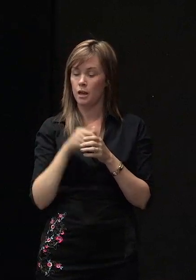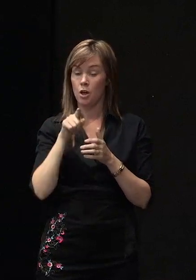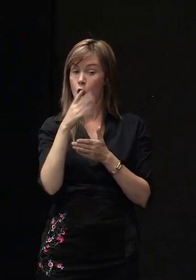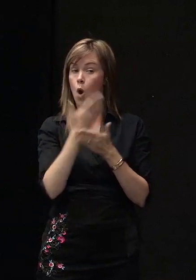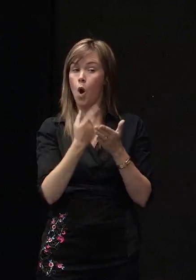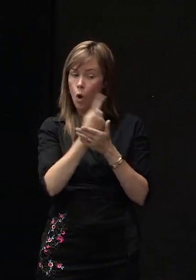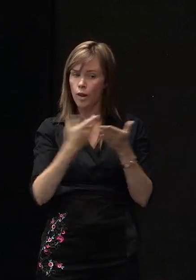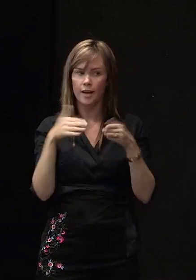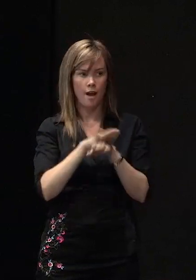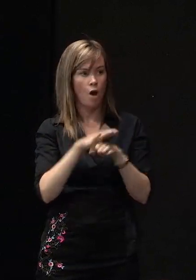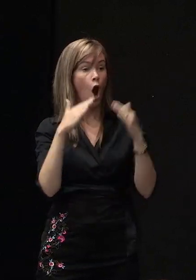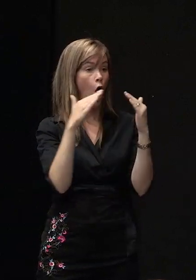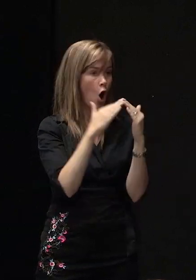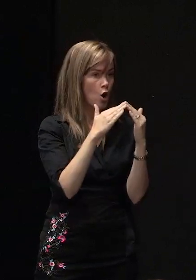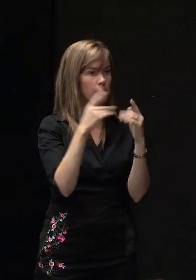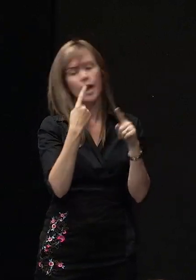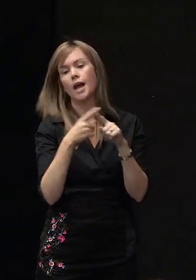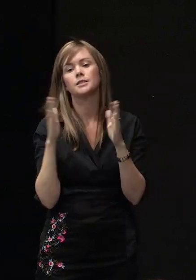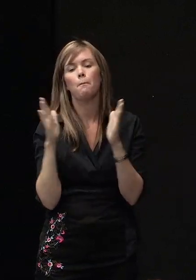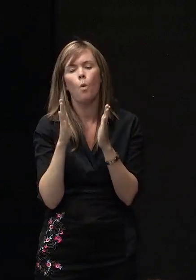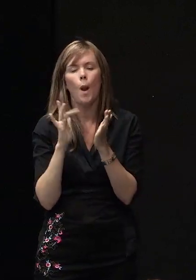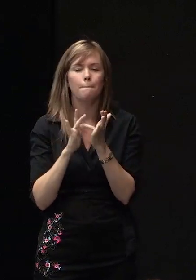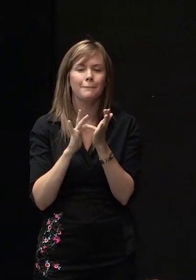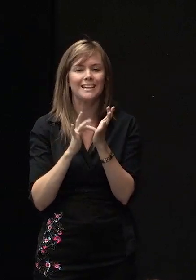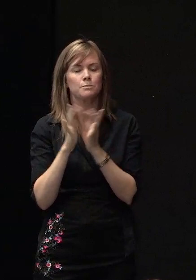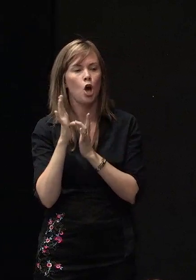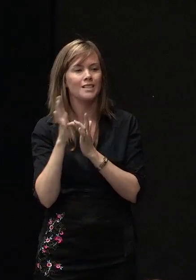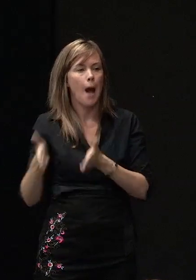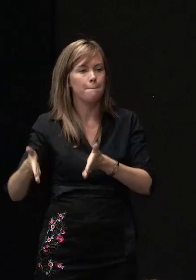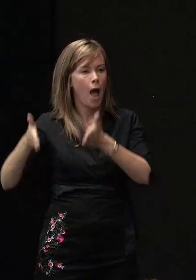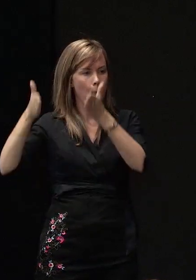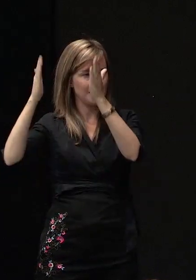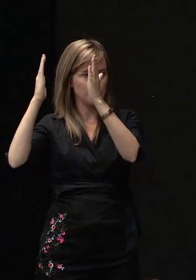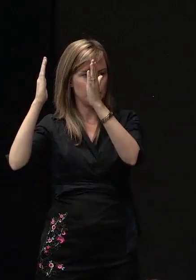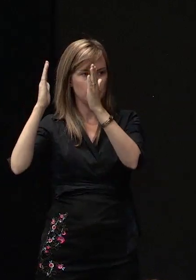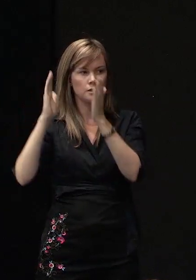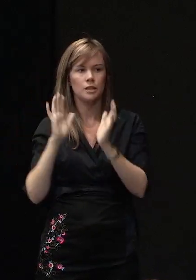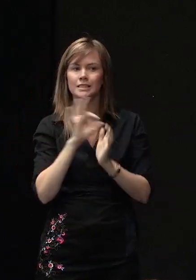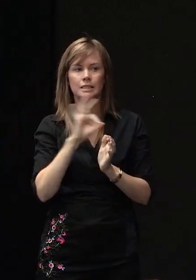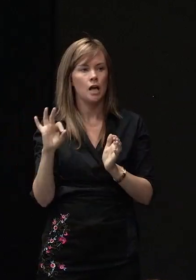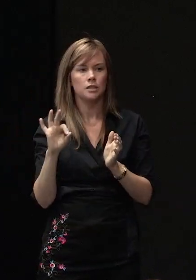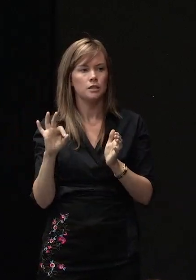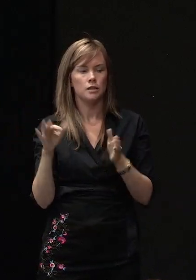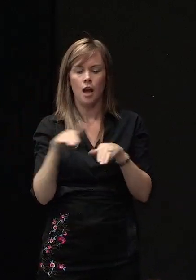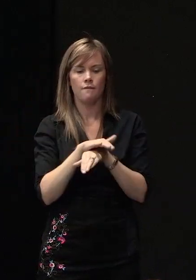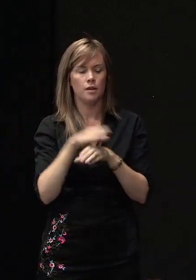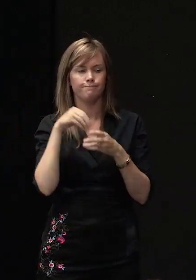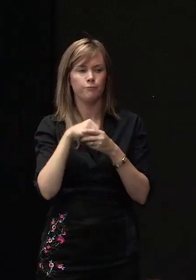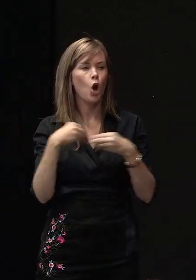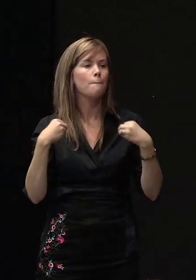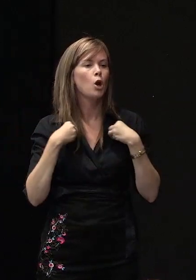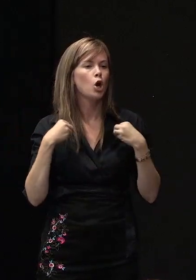and small to medium sized apartment complexes. It doesn't cover commercial or building work